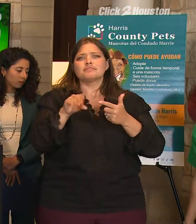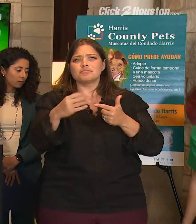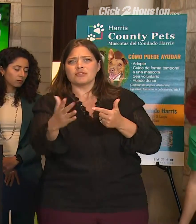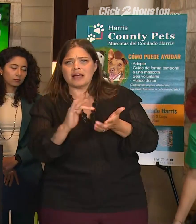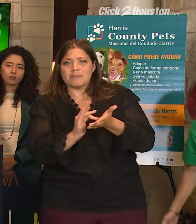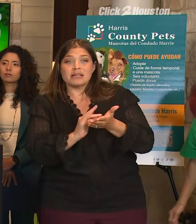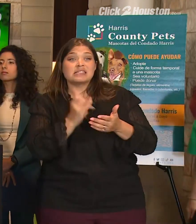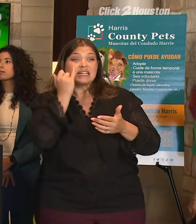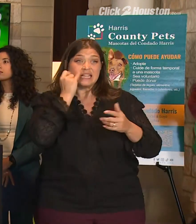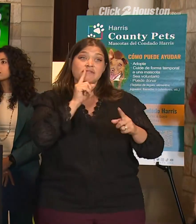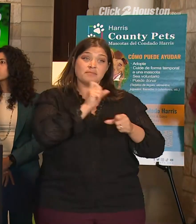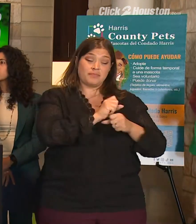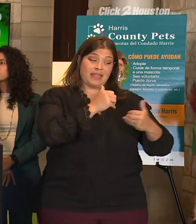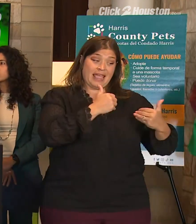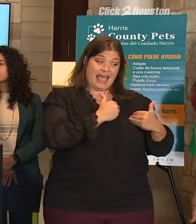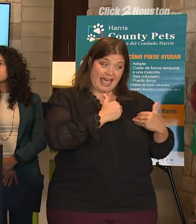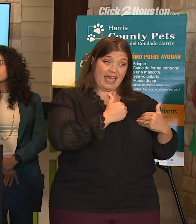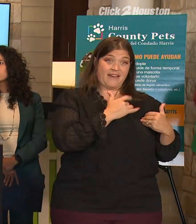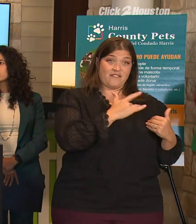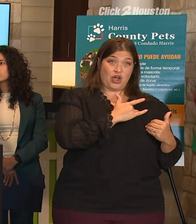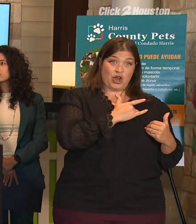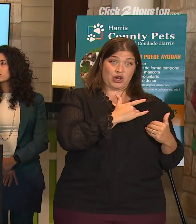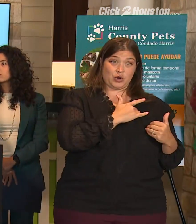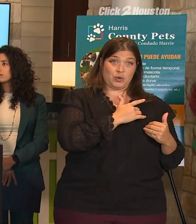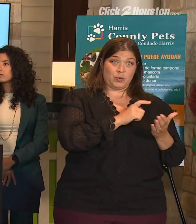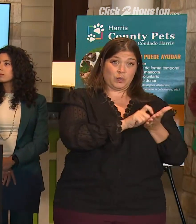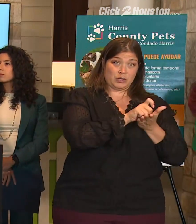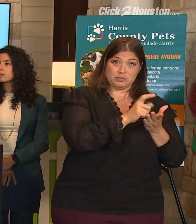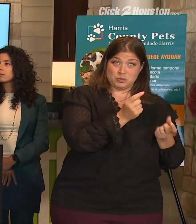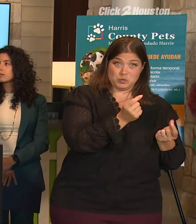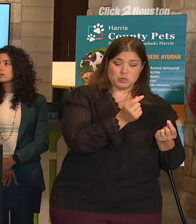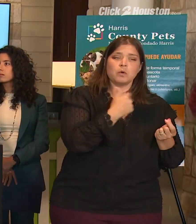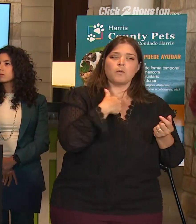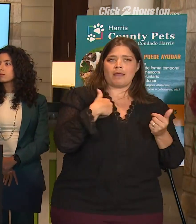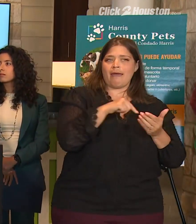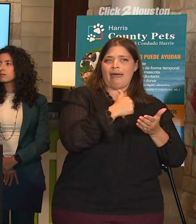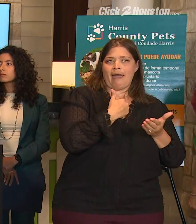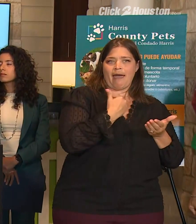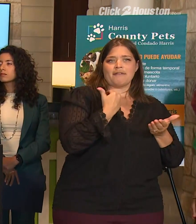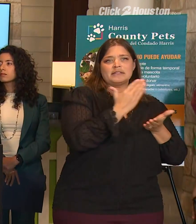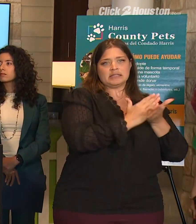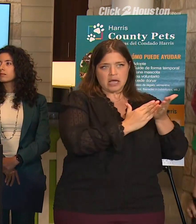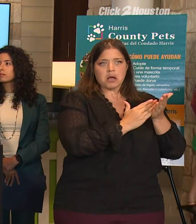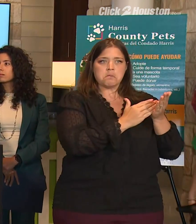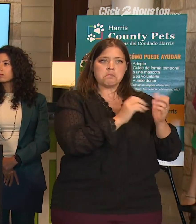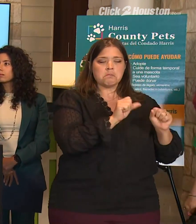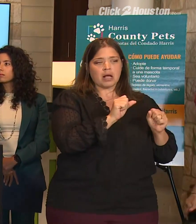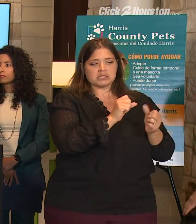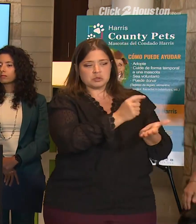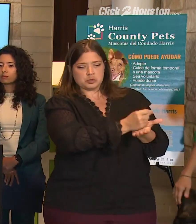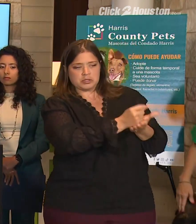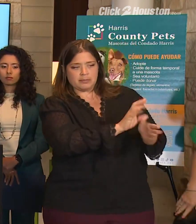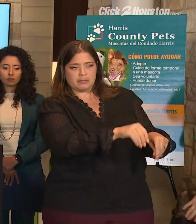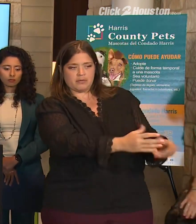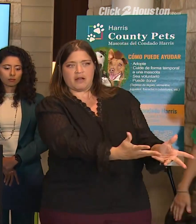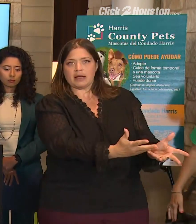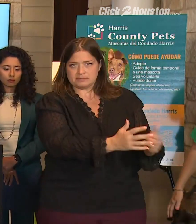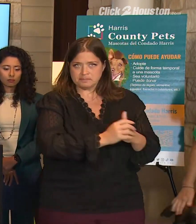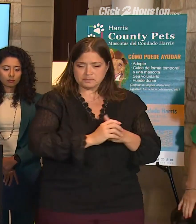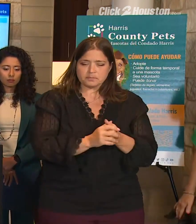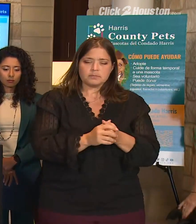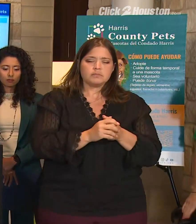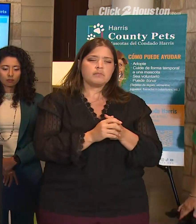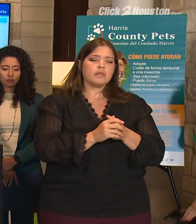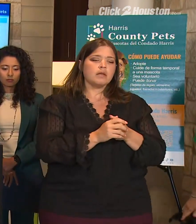heartworms, we have some solutions for you that, you know, that we think the majority of people will be able to benefit from. So,